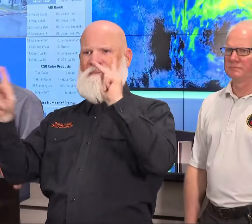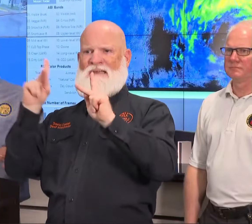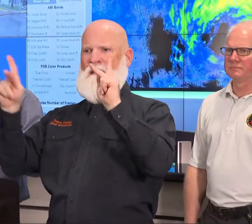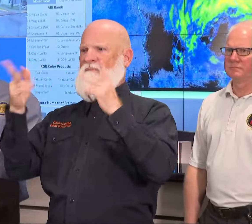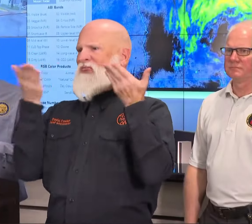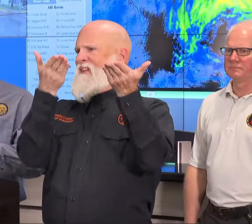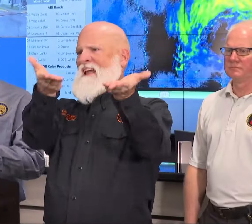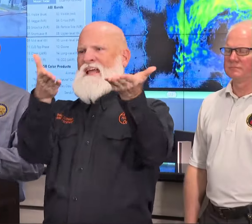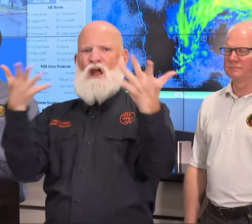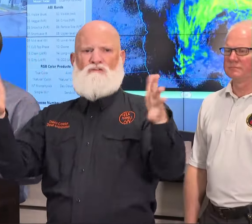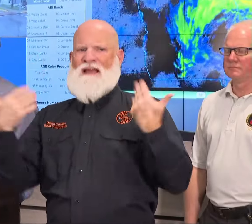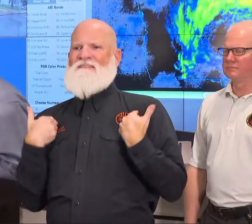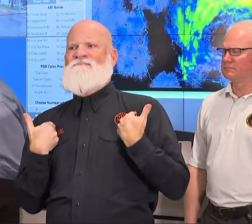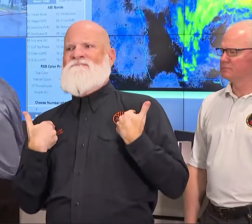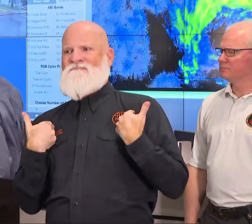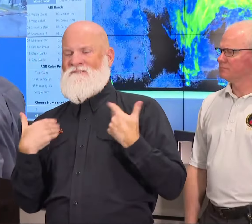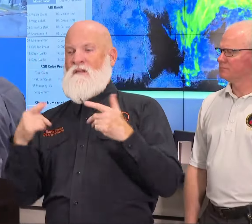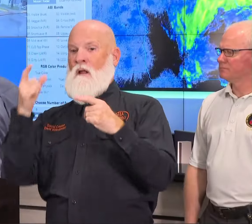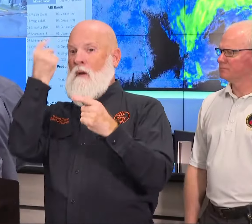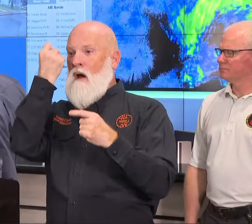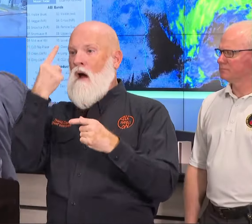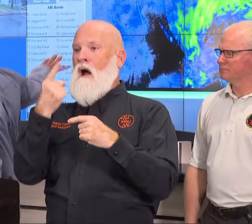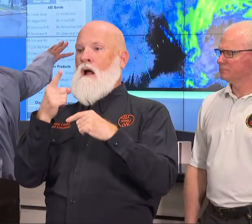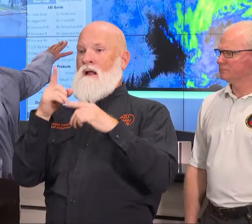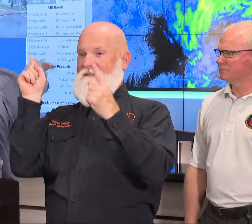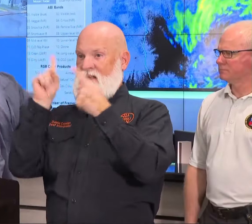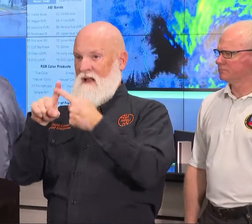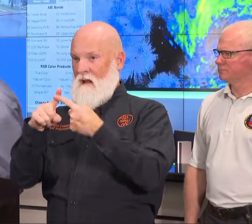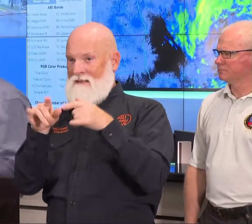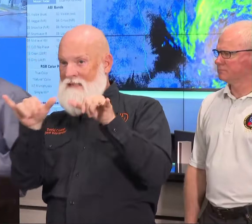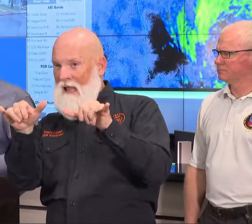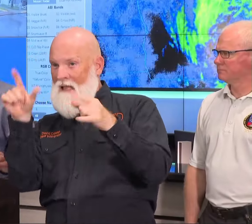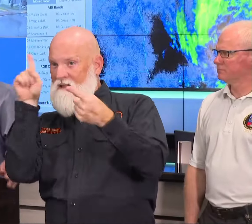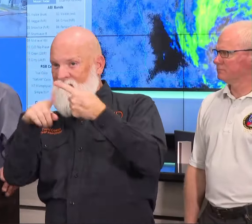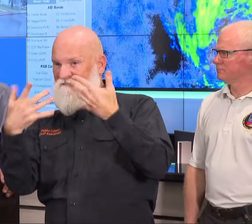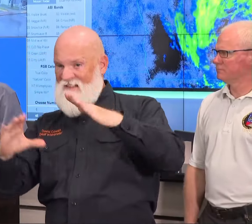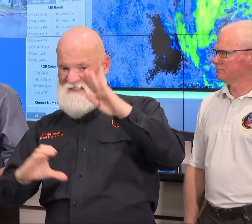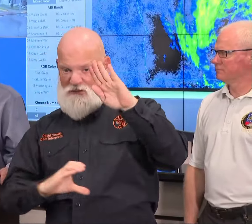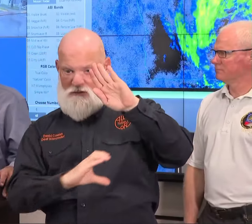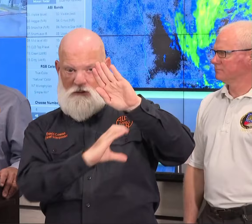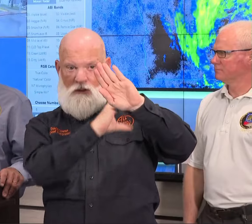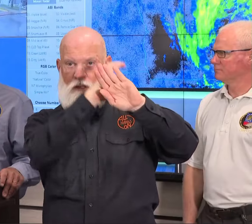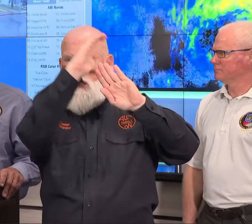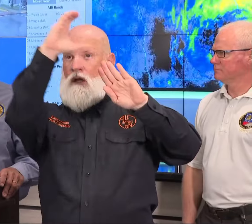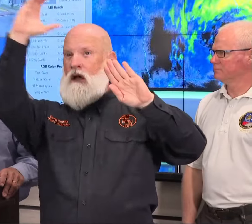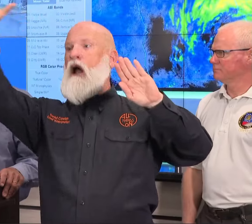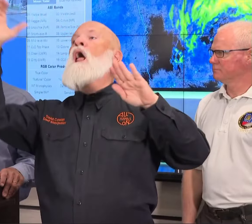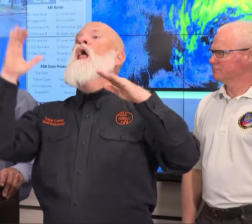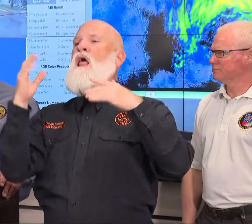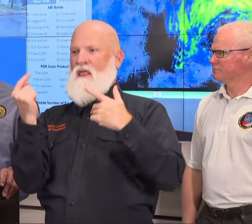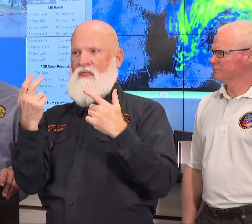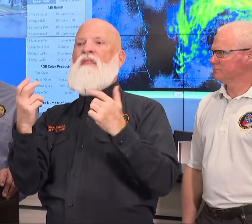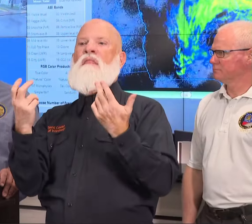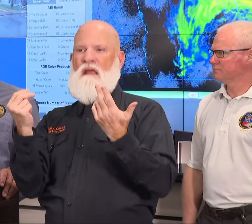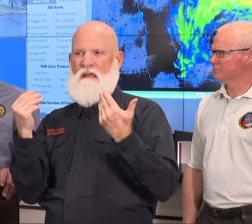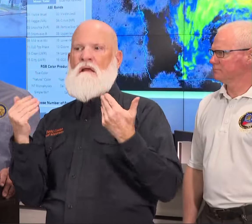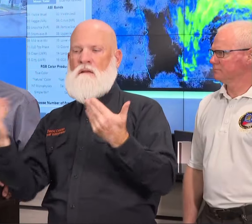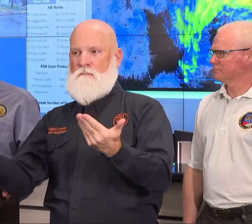So we're able to work in areas now, when you see on the radar where it's not raining, and you don't have the green